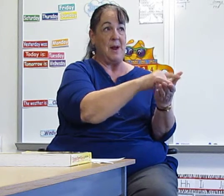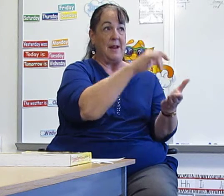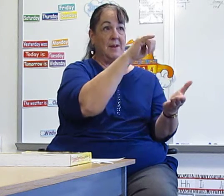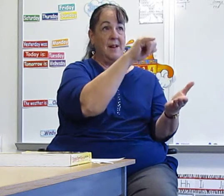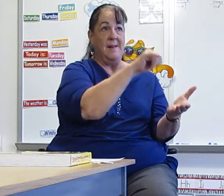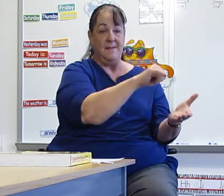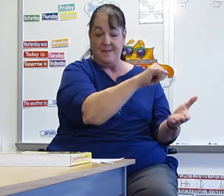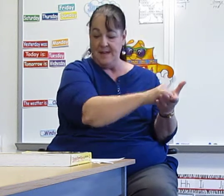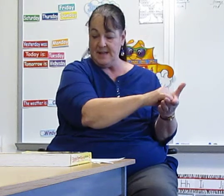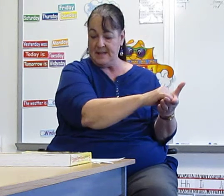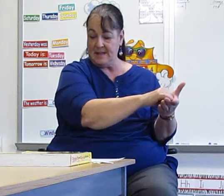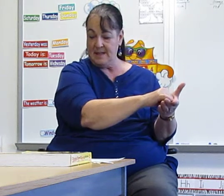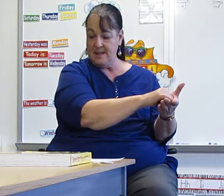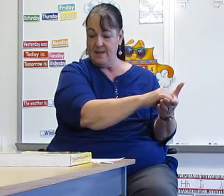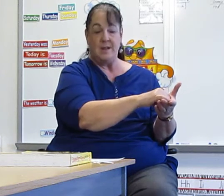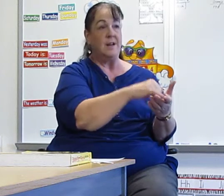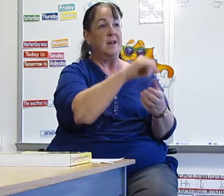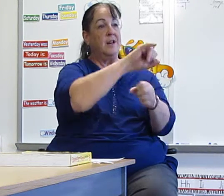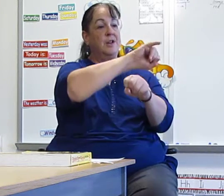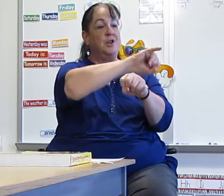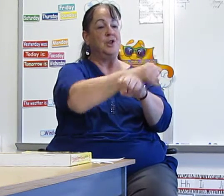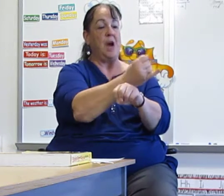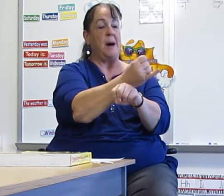hand. This, job,